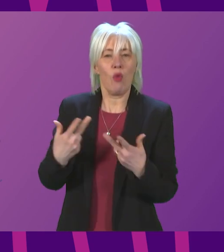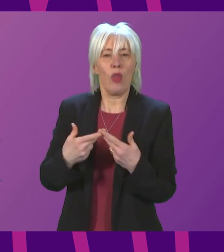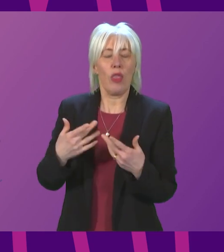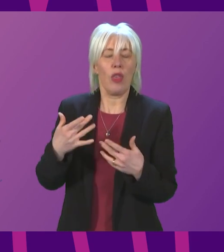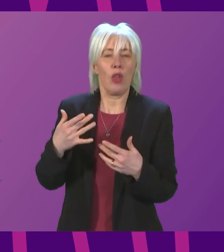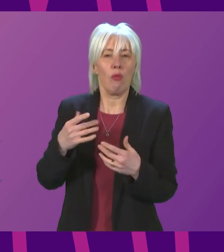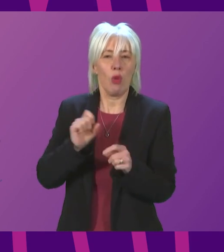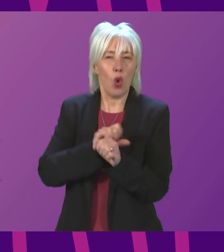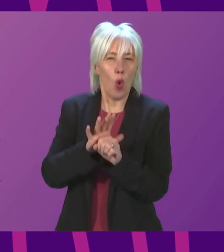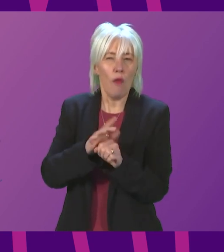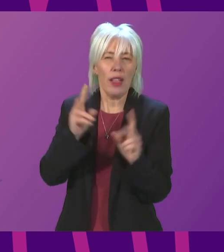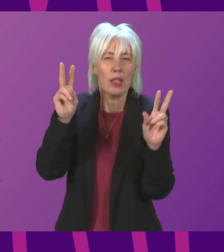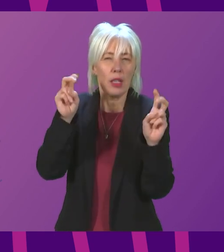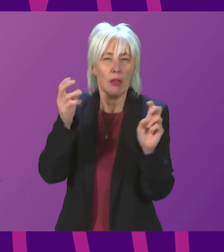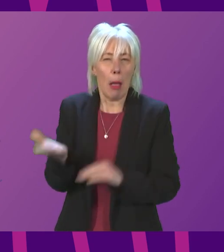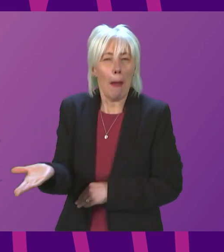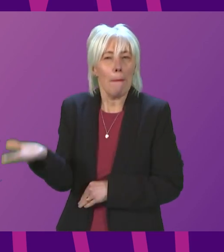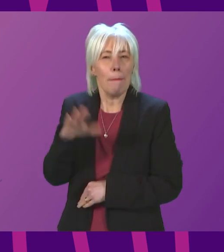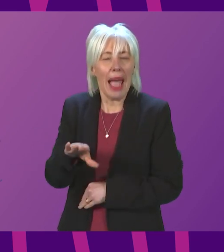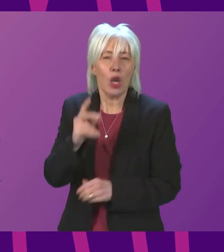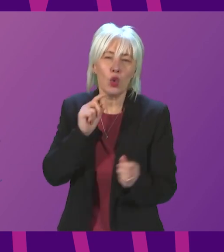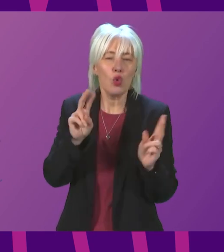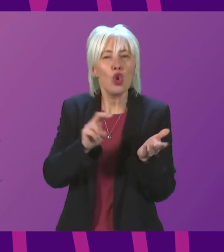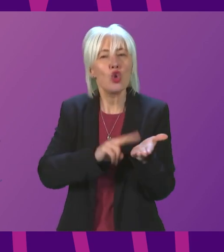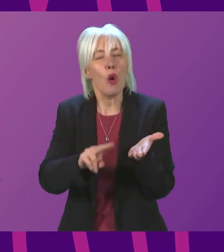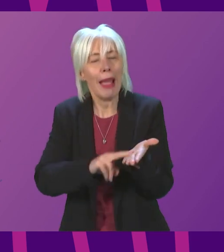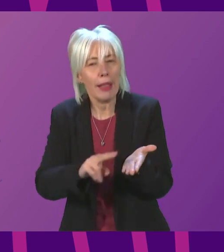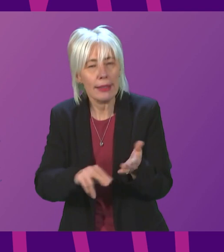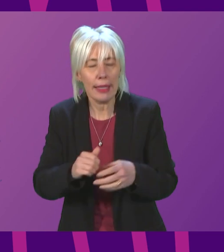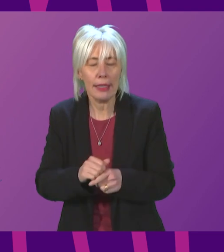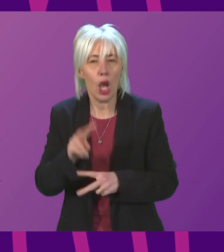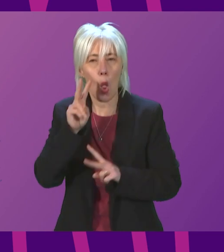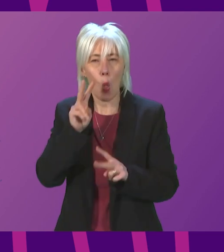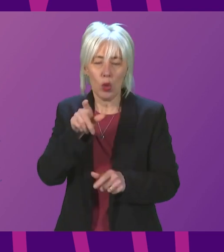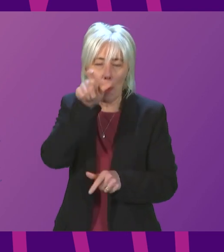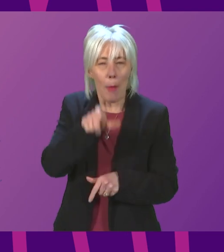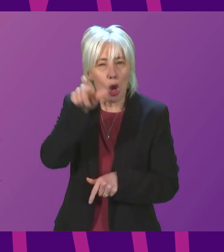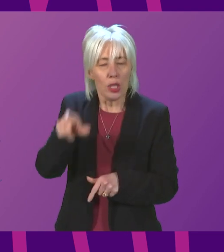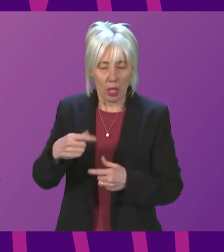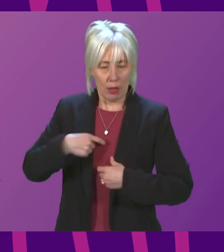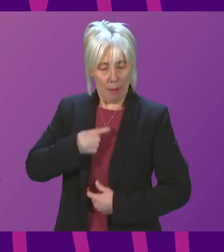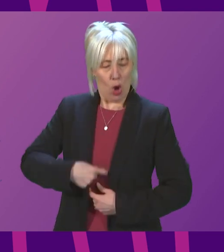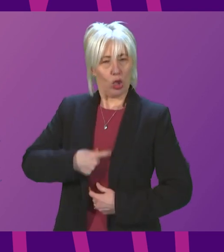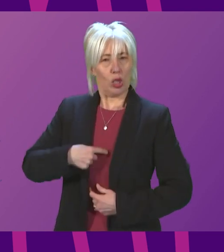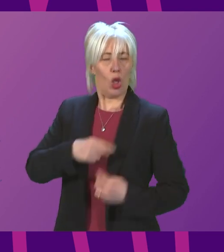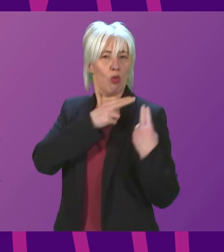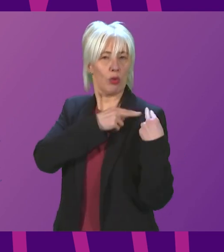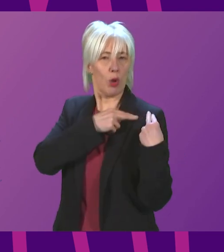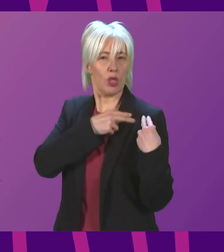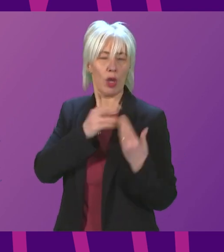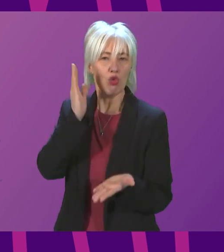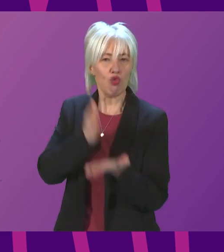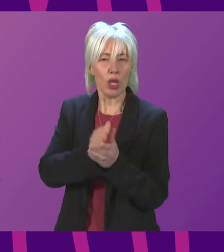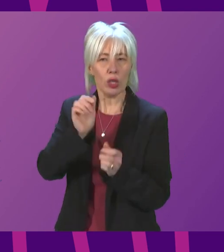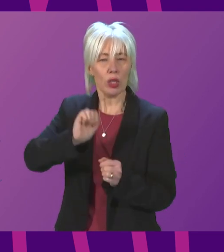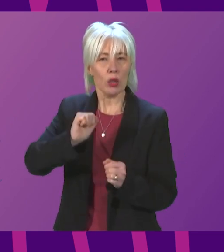Back to Normality. Our approach focused on personal responsibility, trusting the Scottish public to make their